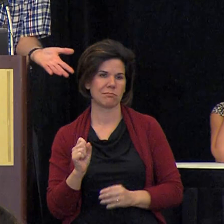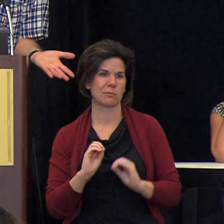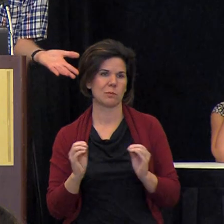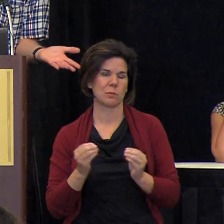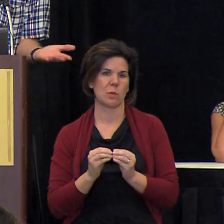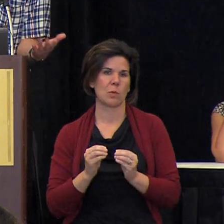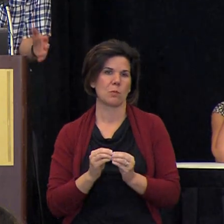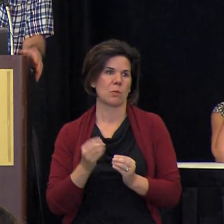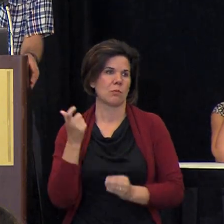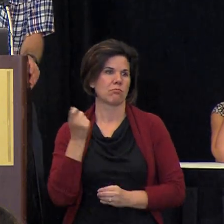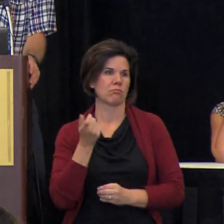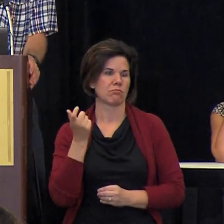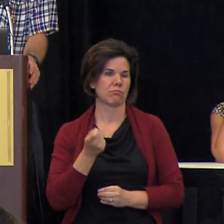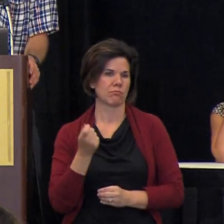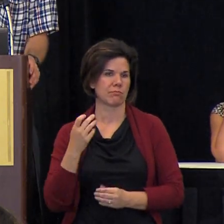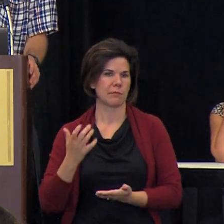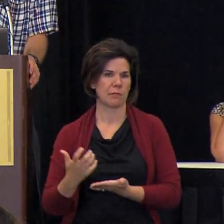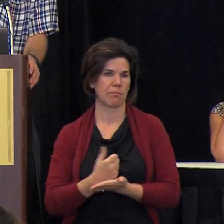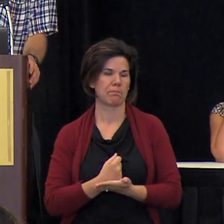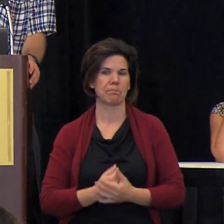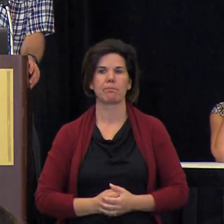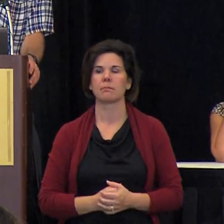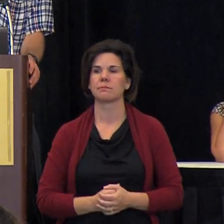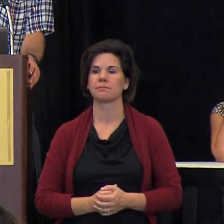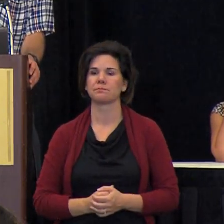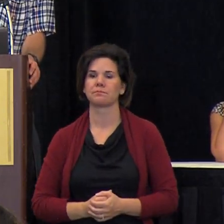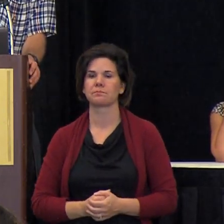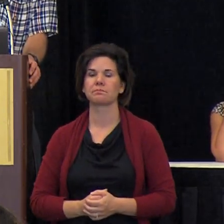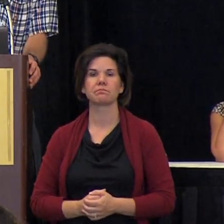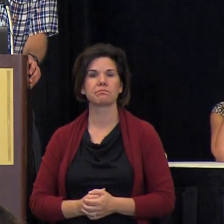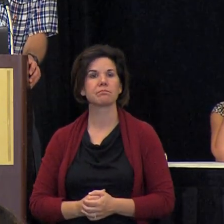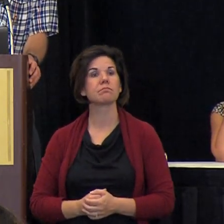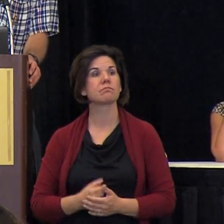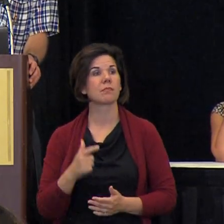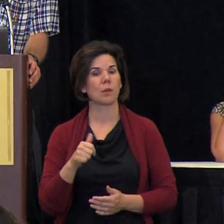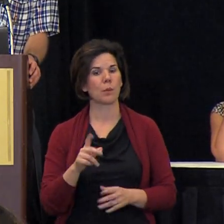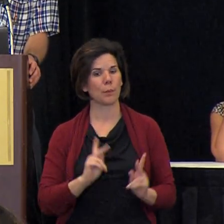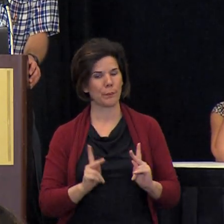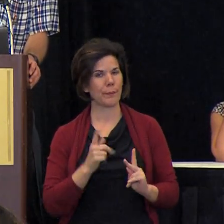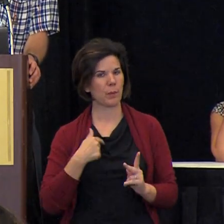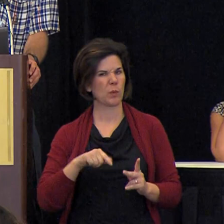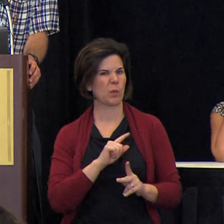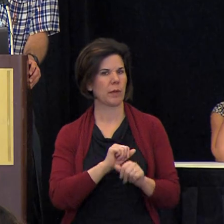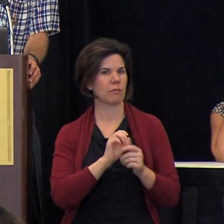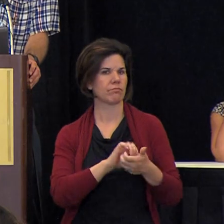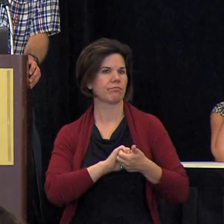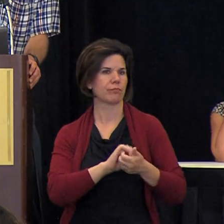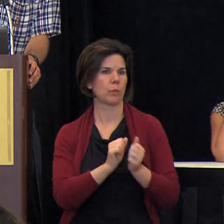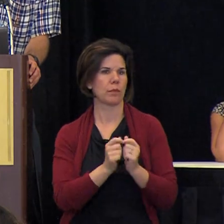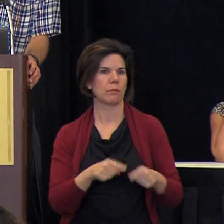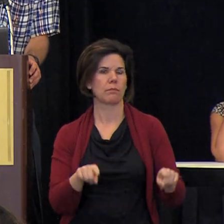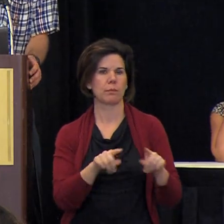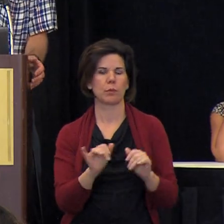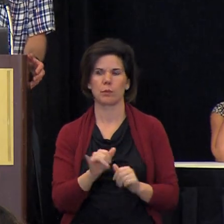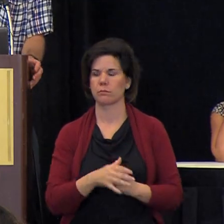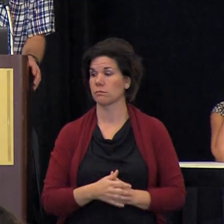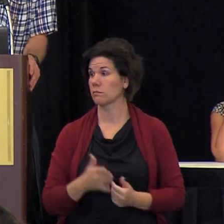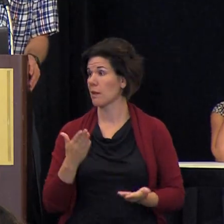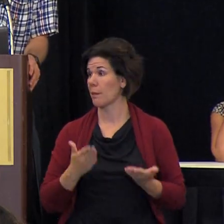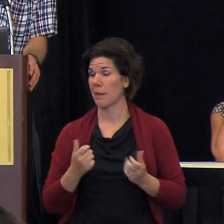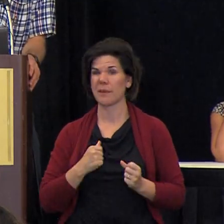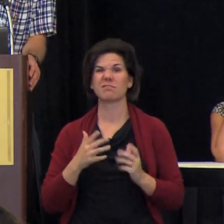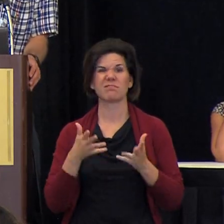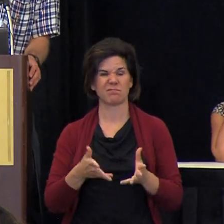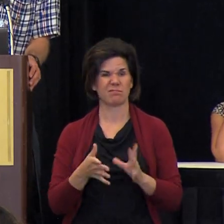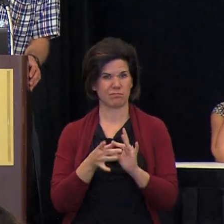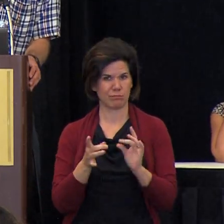benefits of their their income so we we work with people like that too um i i don't know i maybe i just want to